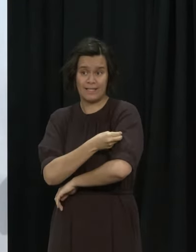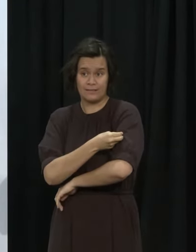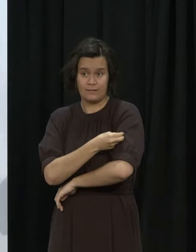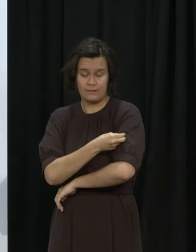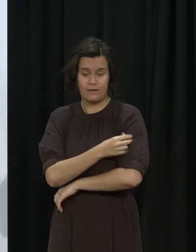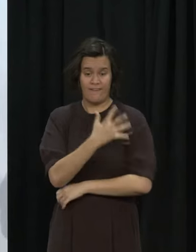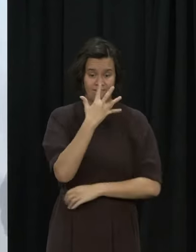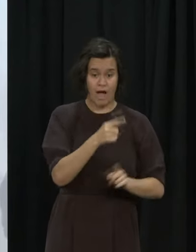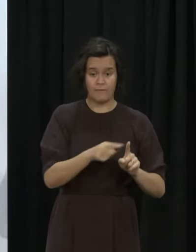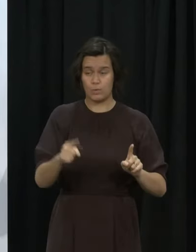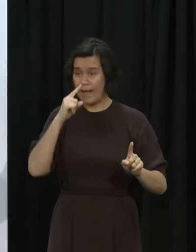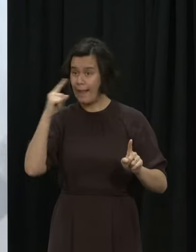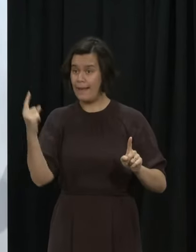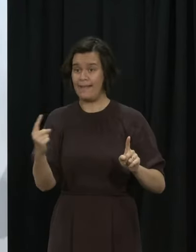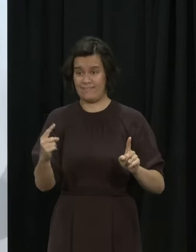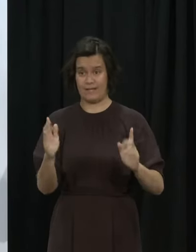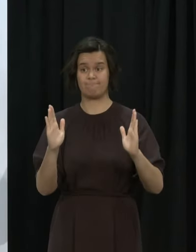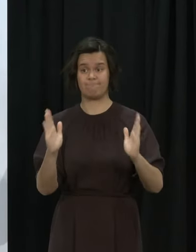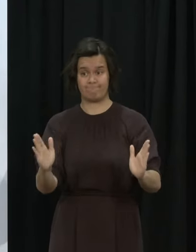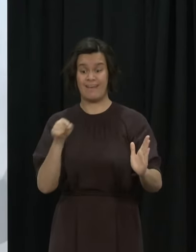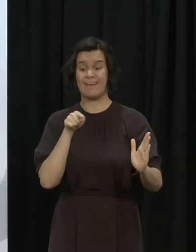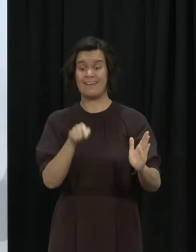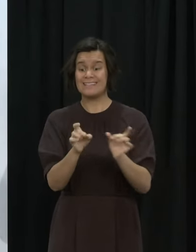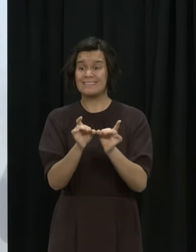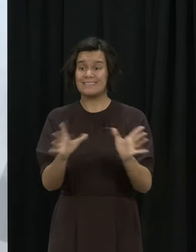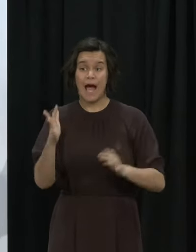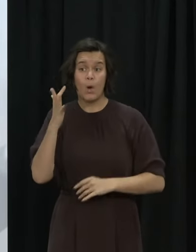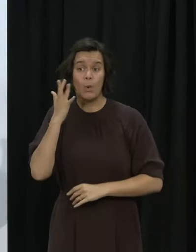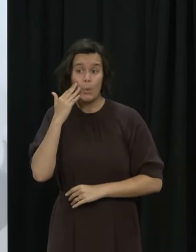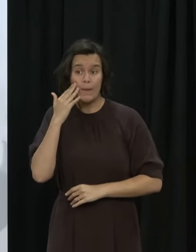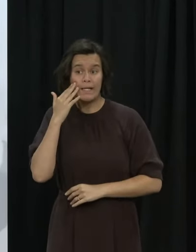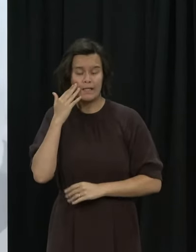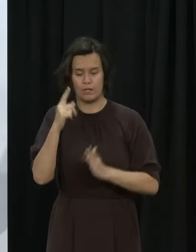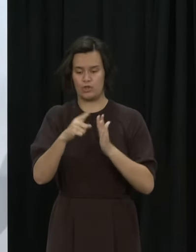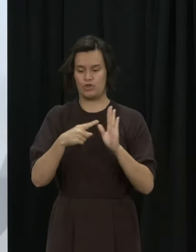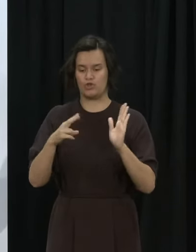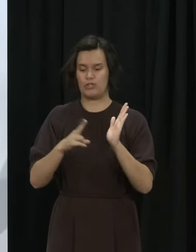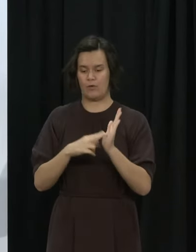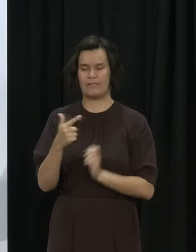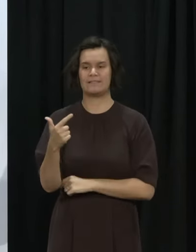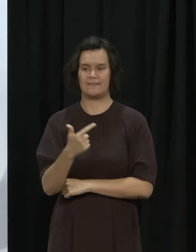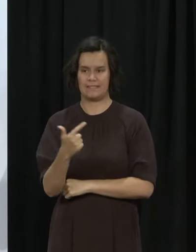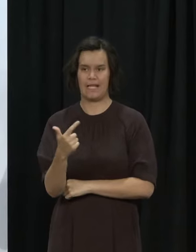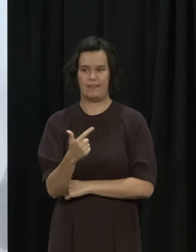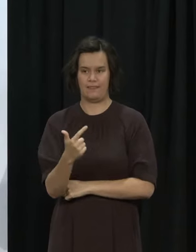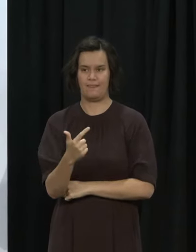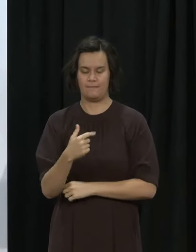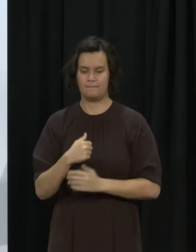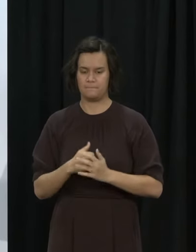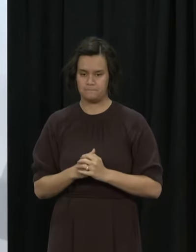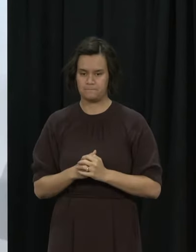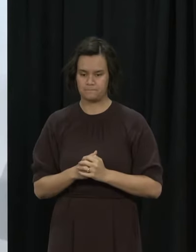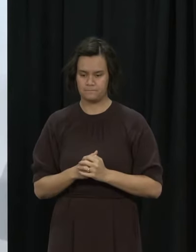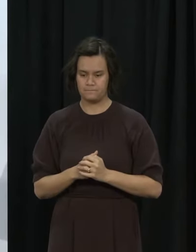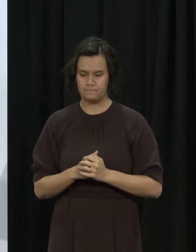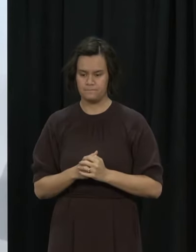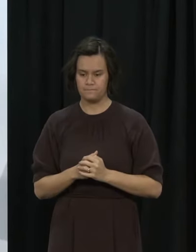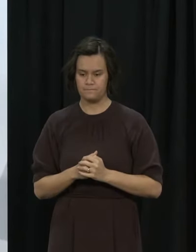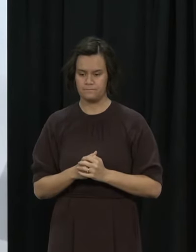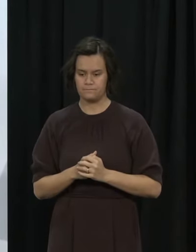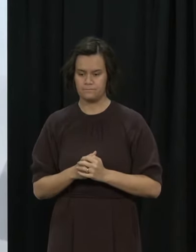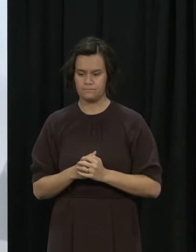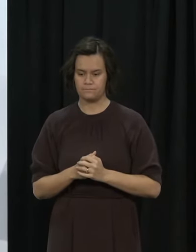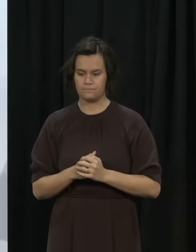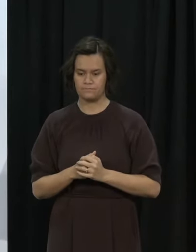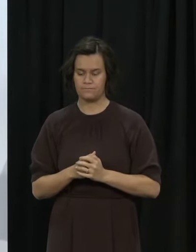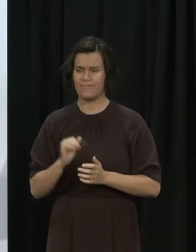confirmed that our vaccination rollout for this age group will begin on the 17th of January. We'll take the lessons from our